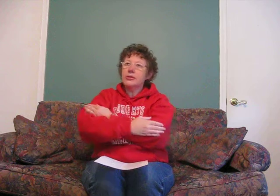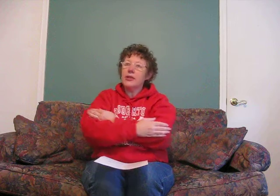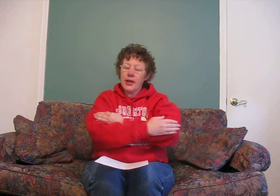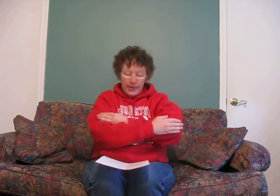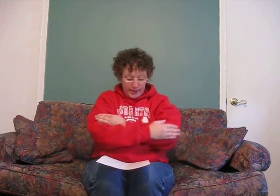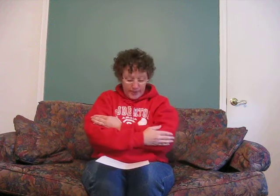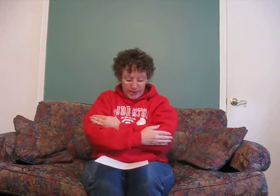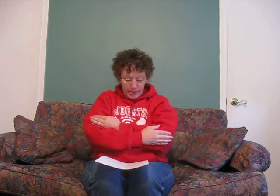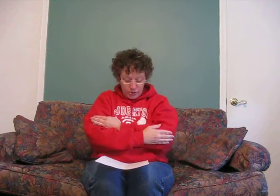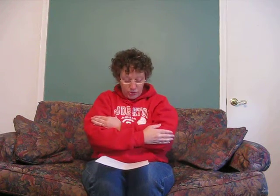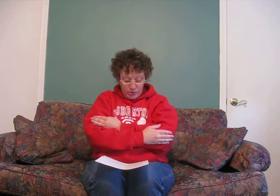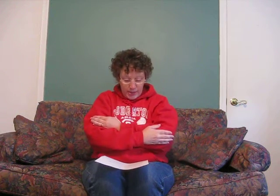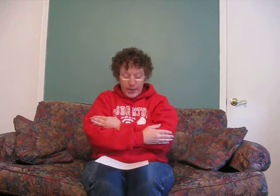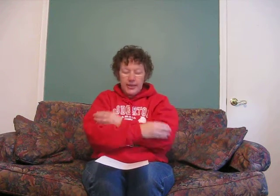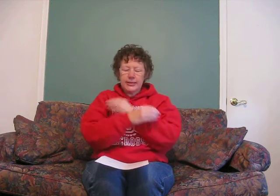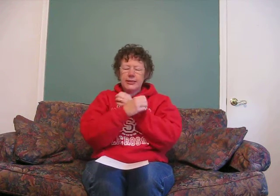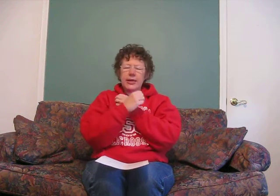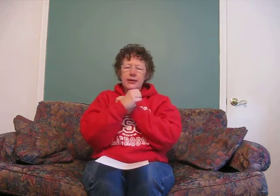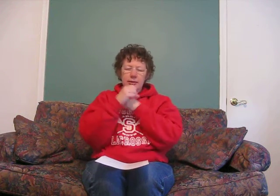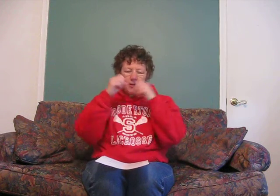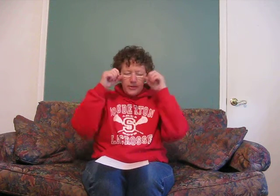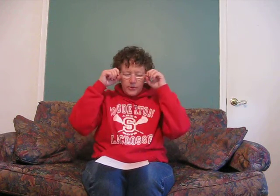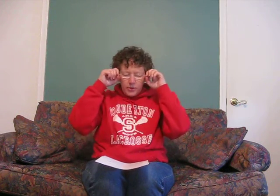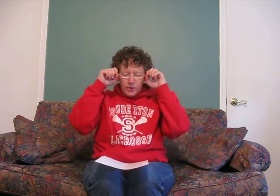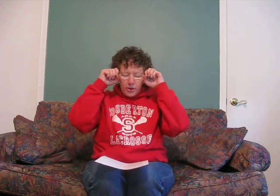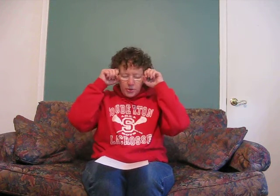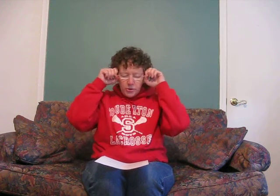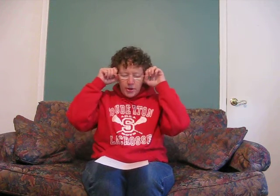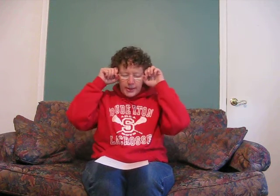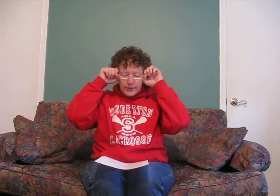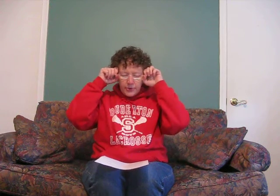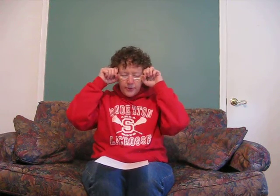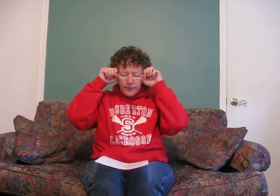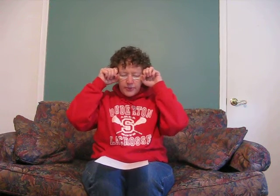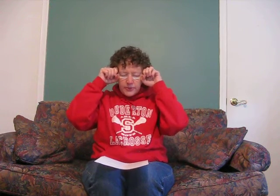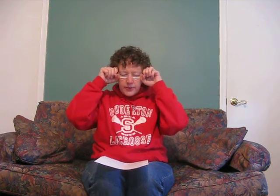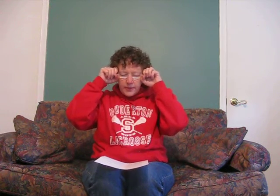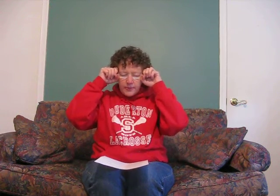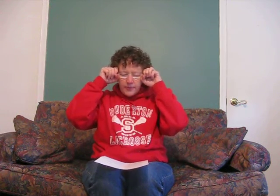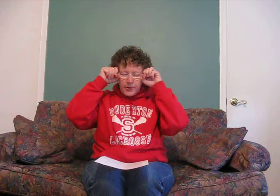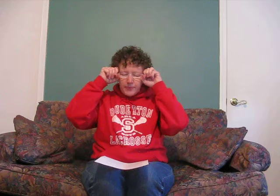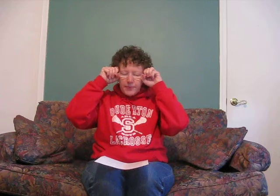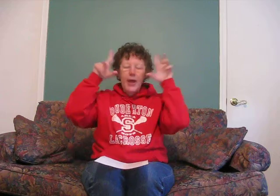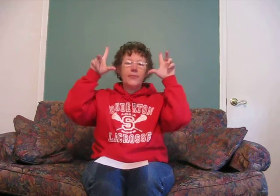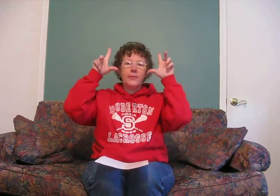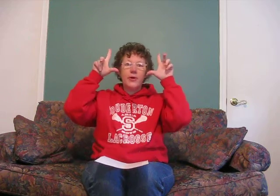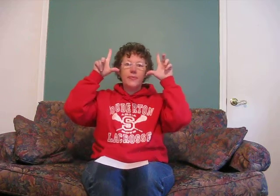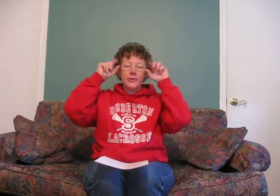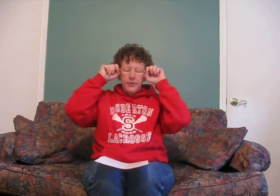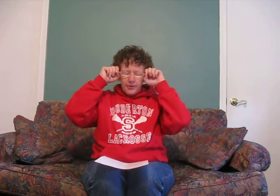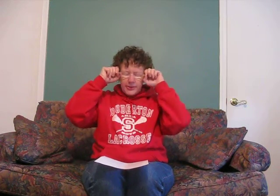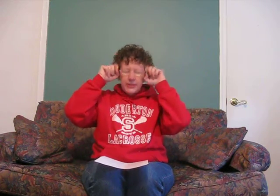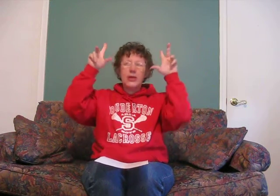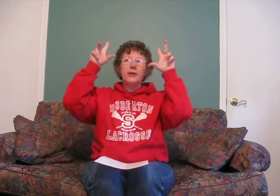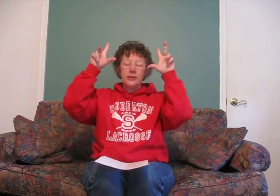and lying in a manger. Suddenly, you're going to close your eyes and put your fingers aside and pop them open. So that will be suddenly,